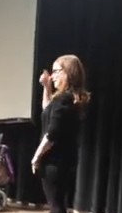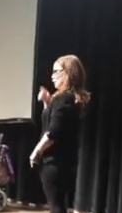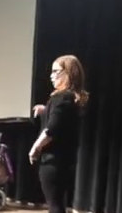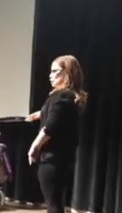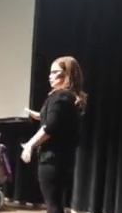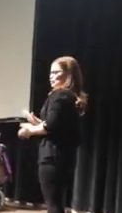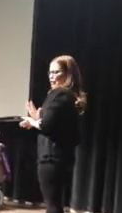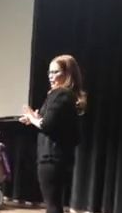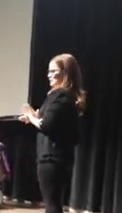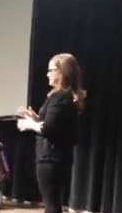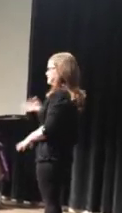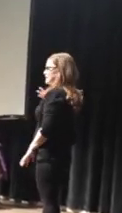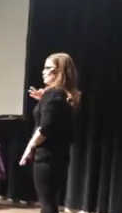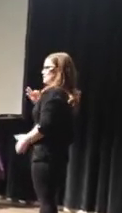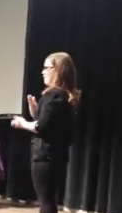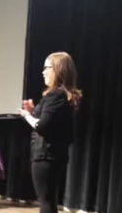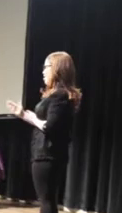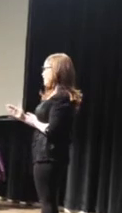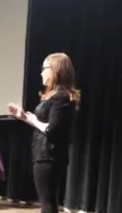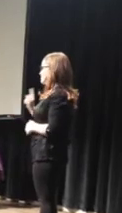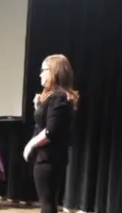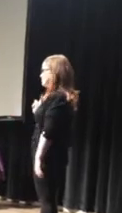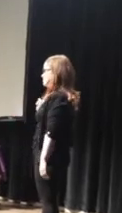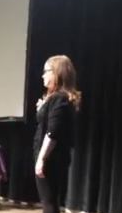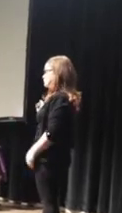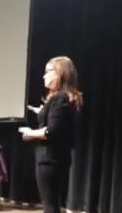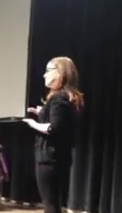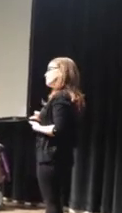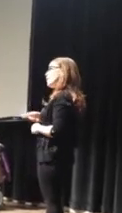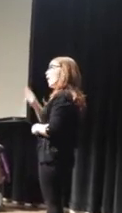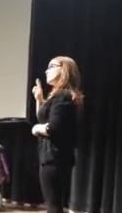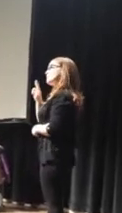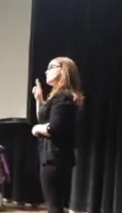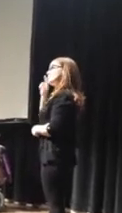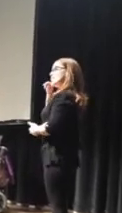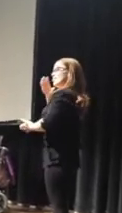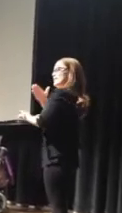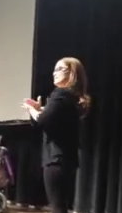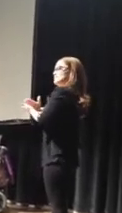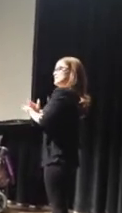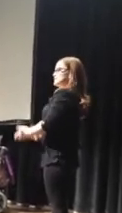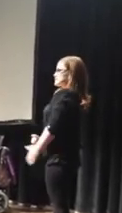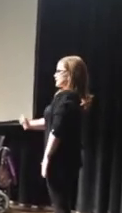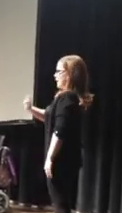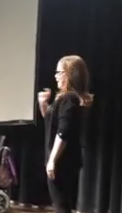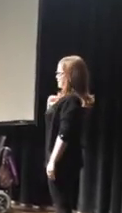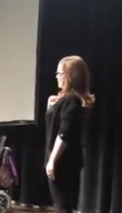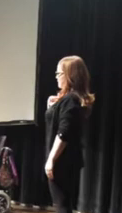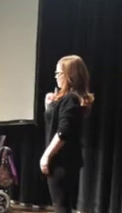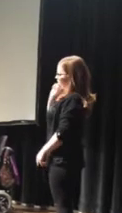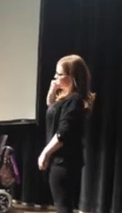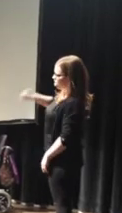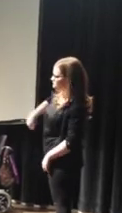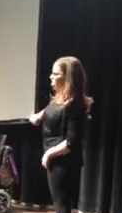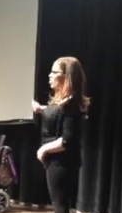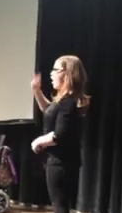unclean. She gave me hope, belief, esteem. Subverted all their old